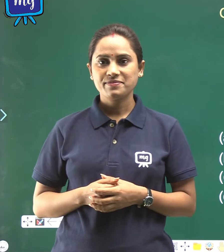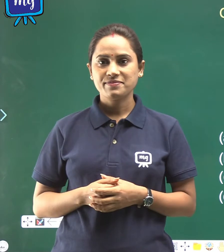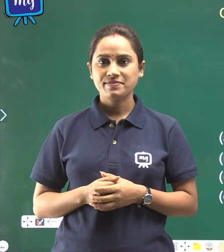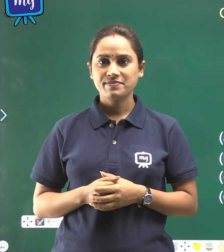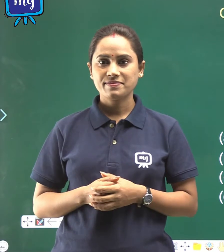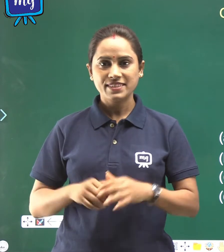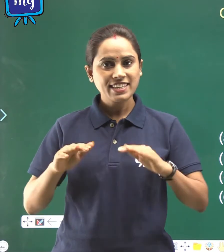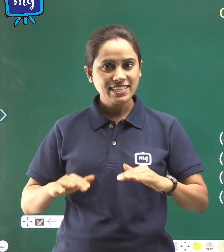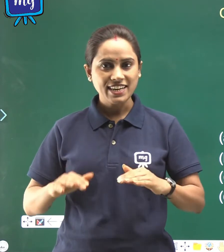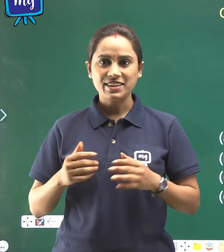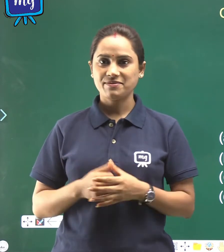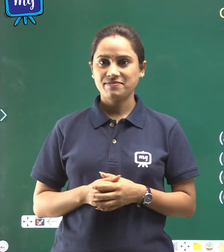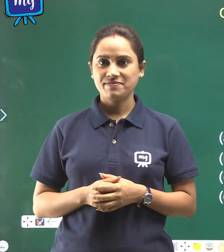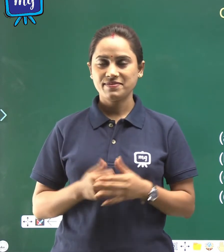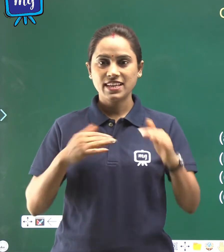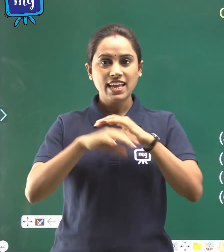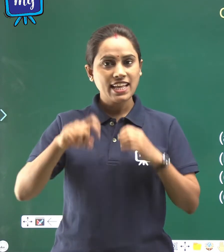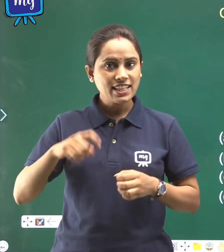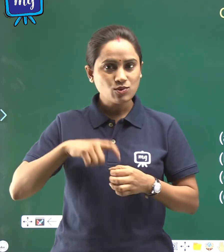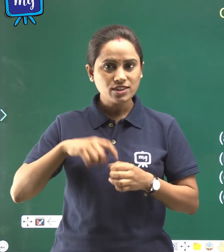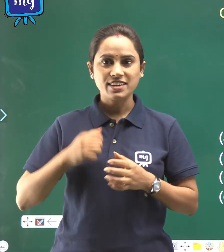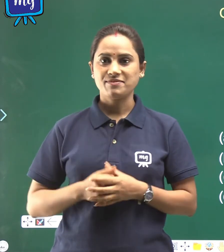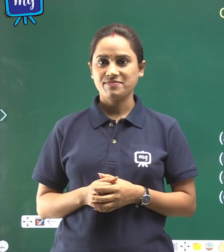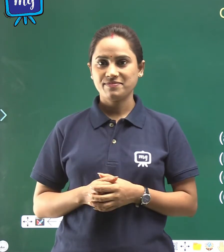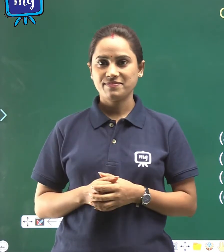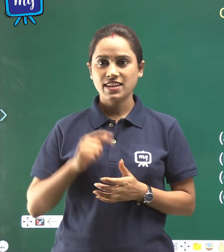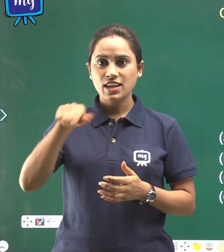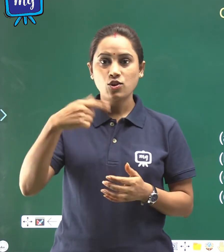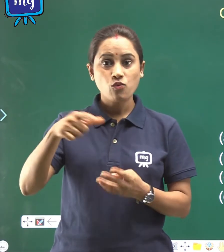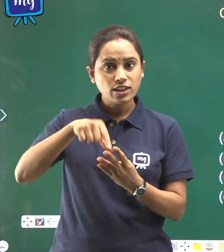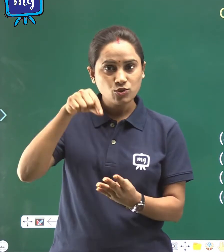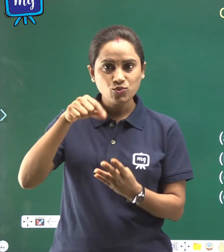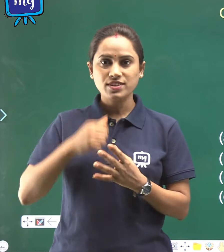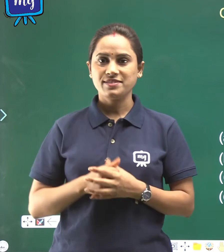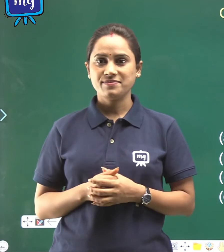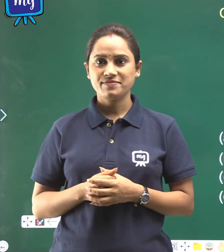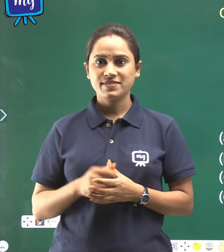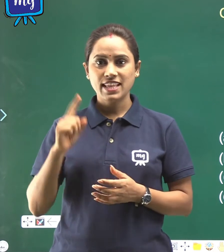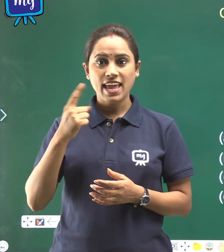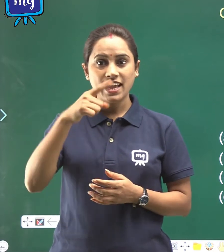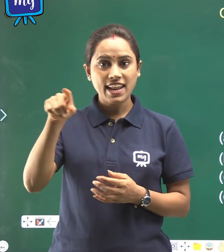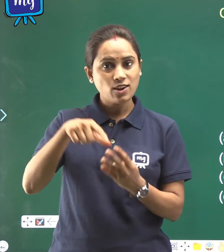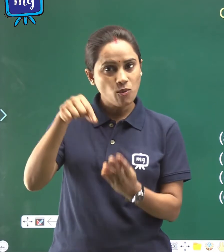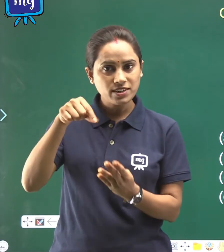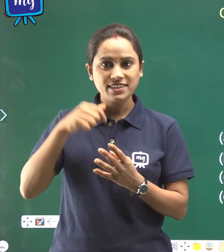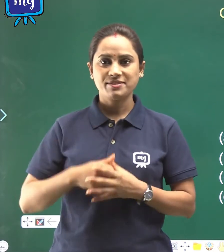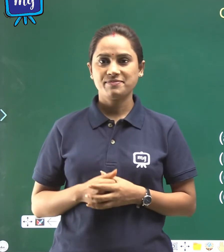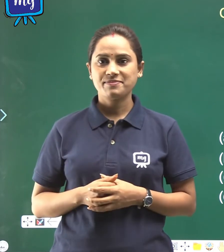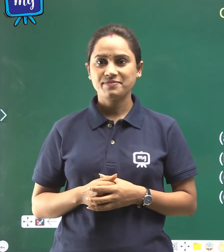Children, in this question, you will choose a correct option.